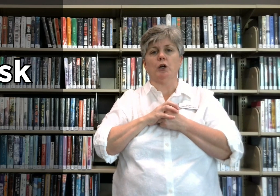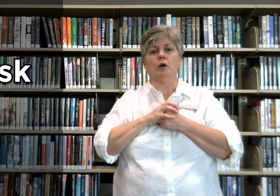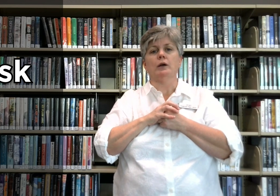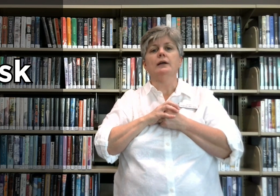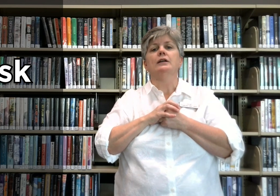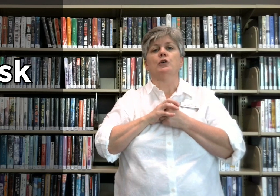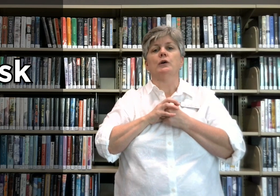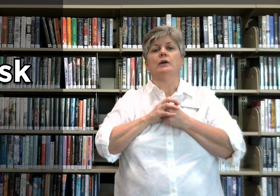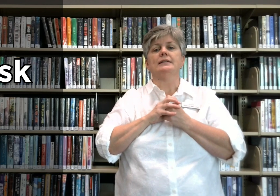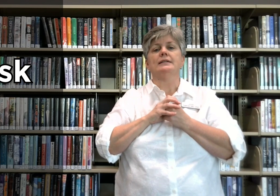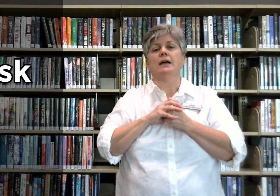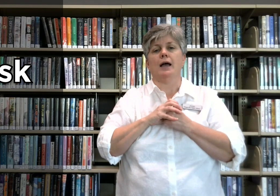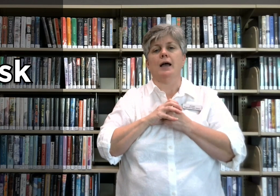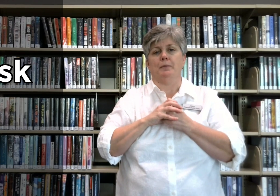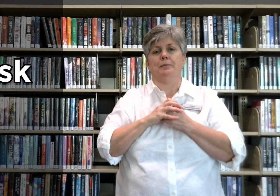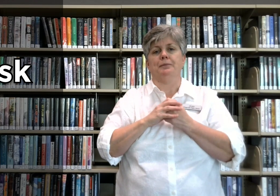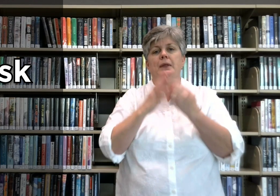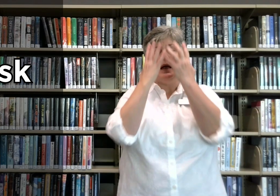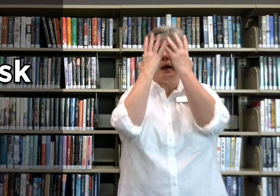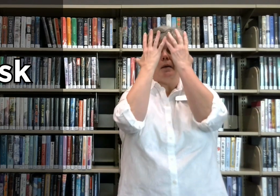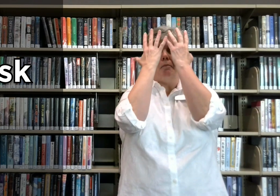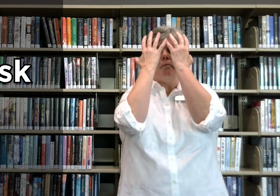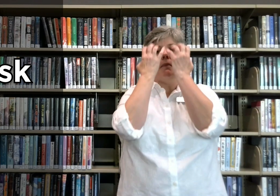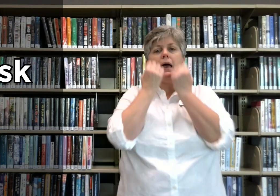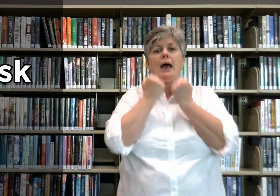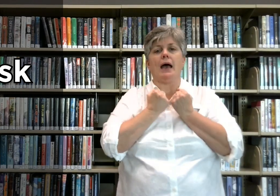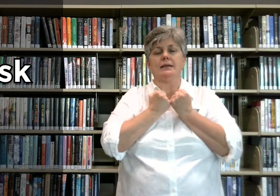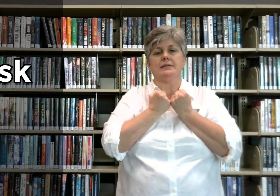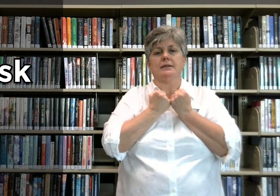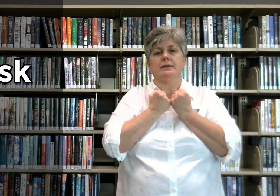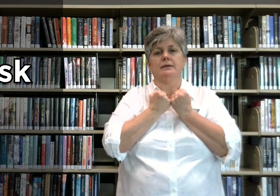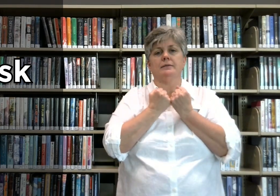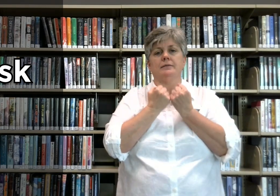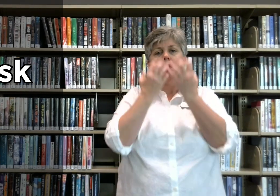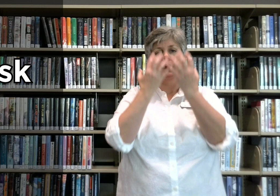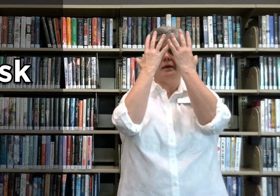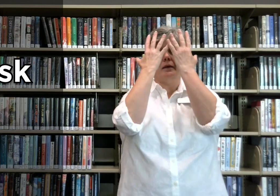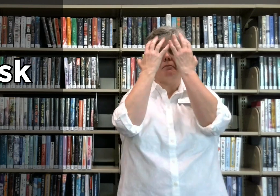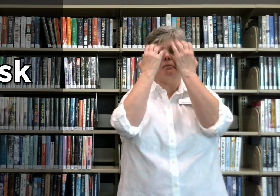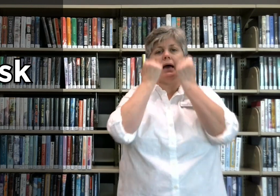during this time. Mask. Mask.